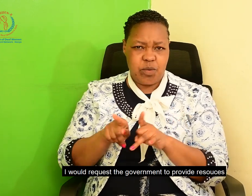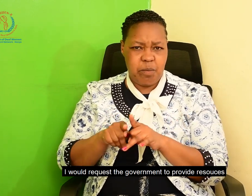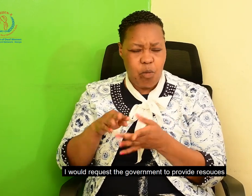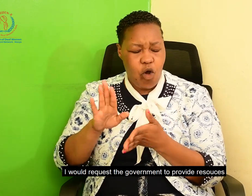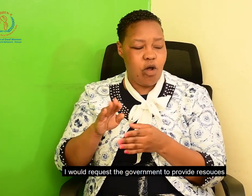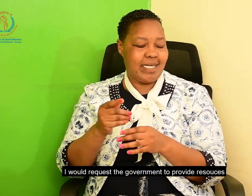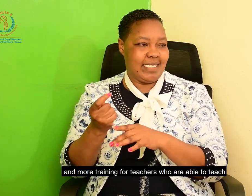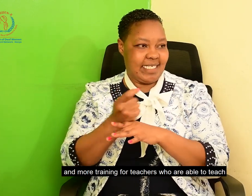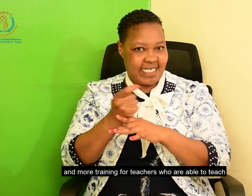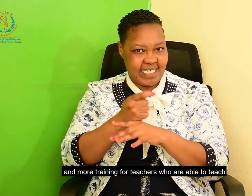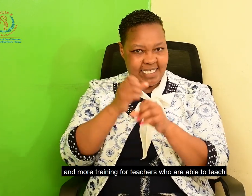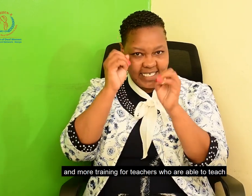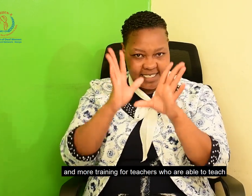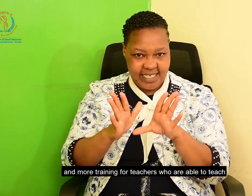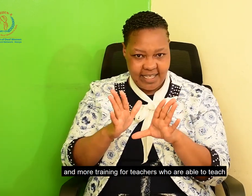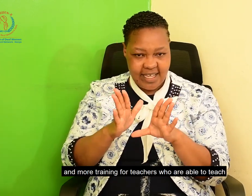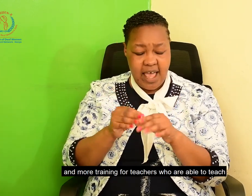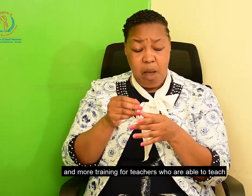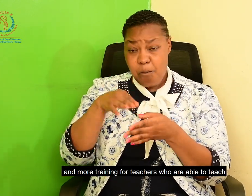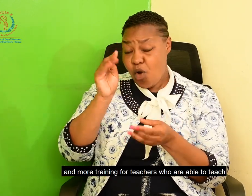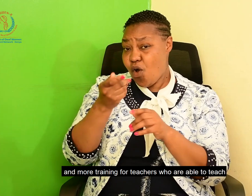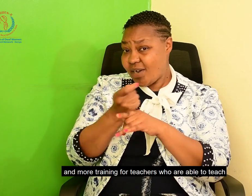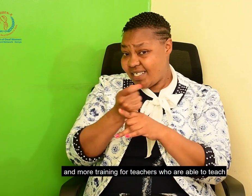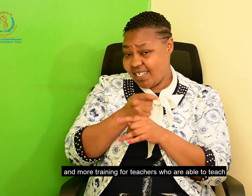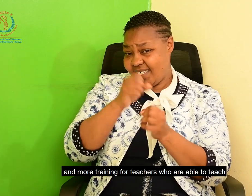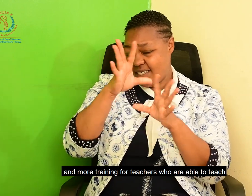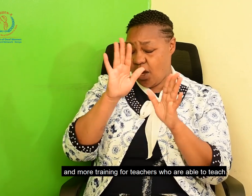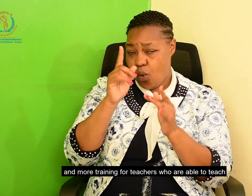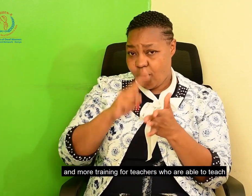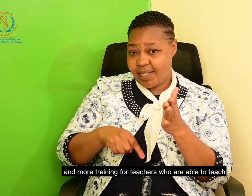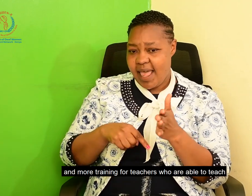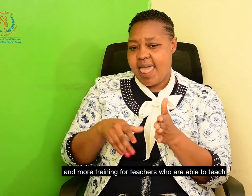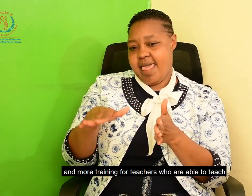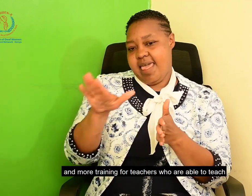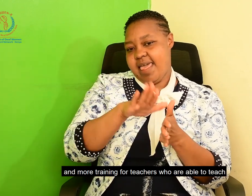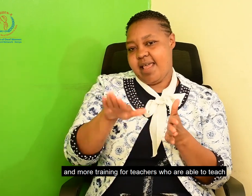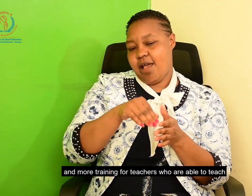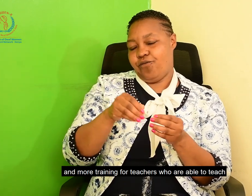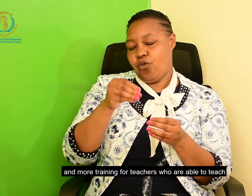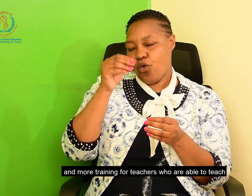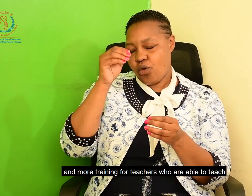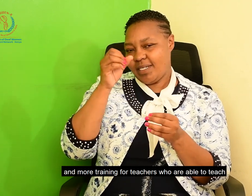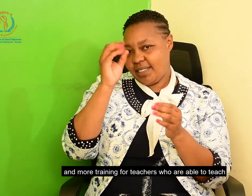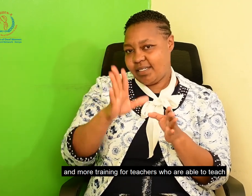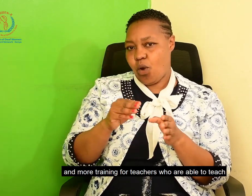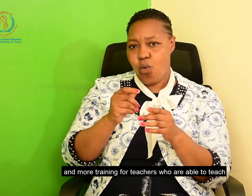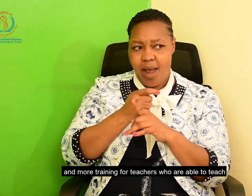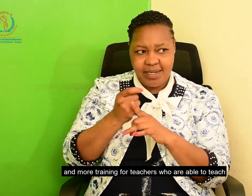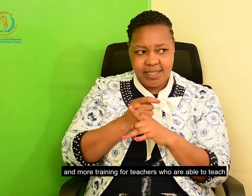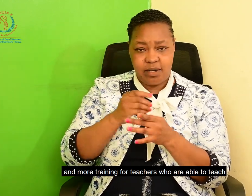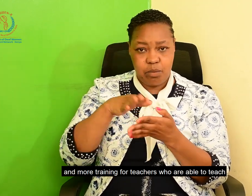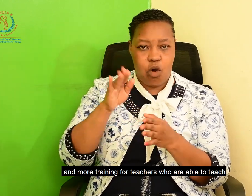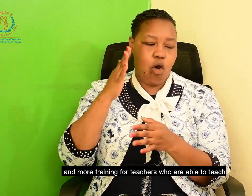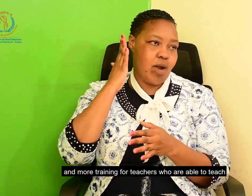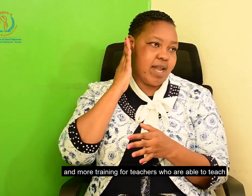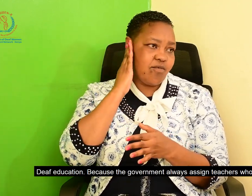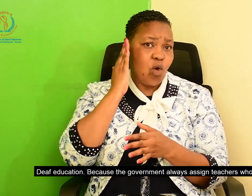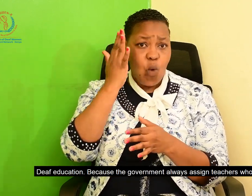and more training for teachers who are able to teach deaf